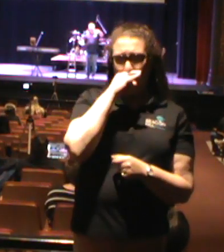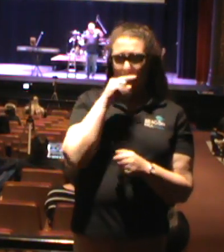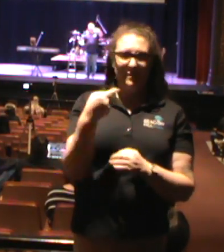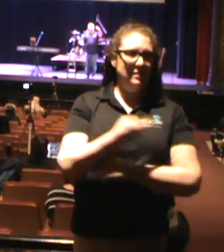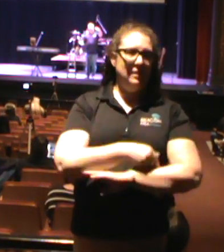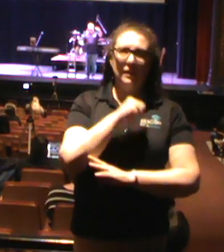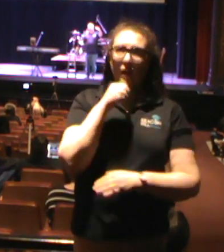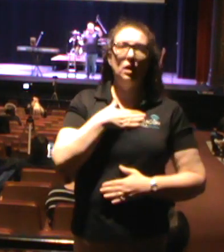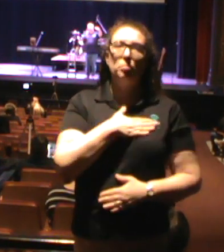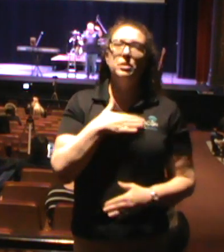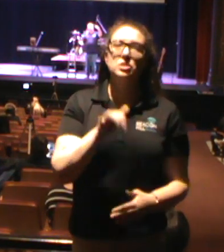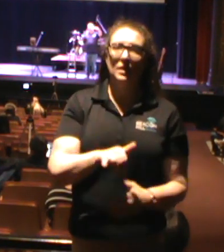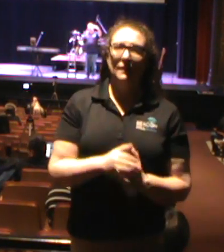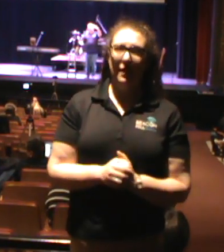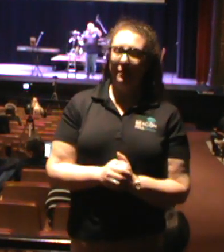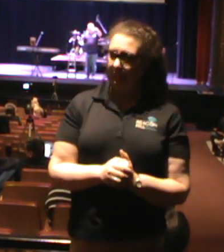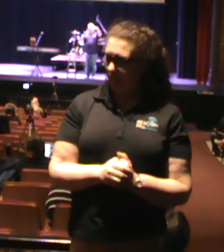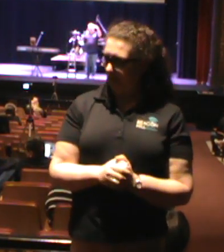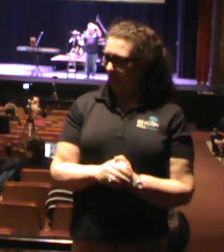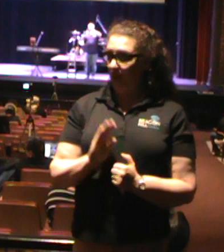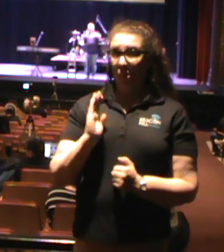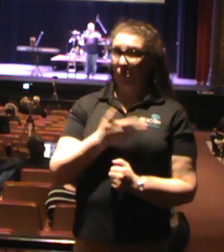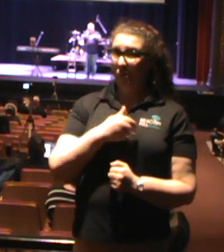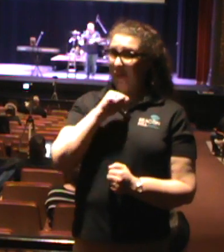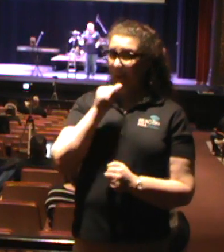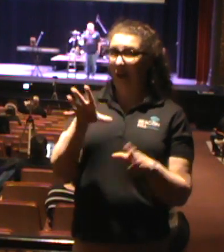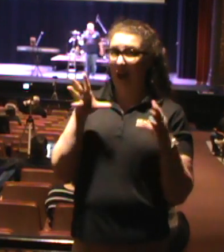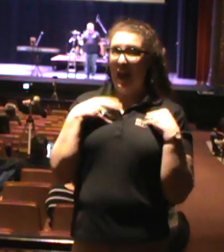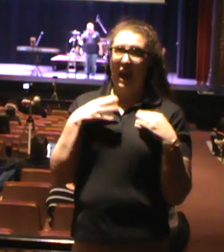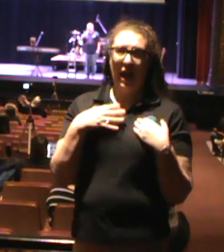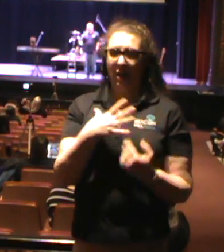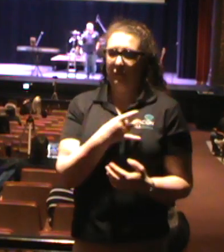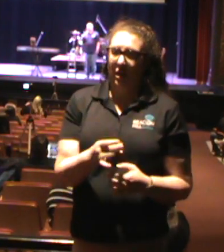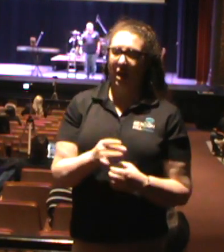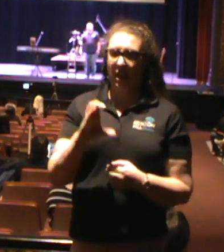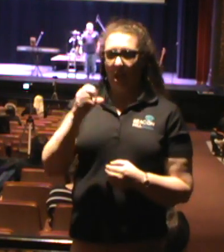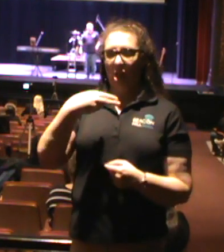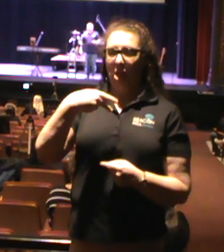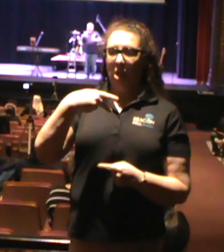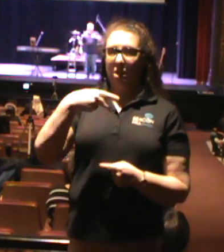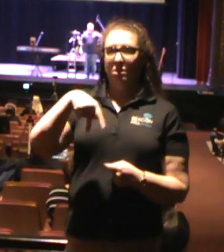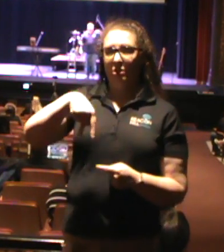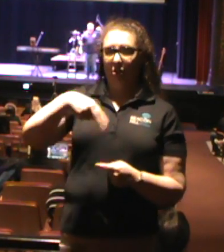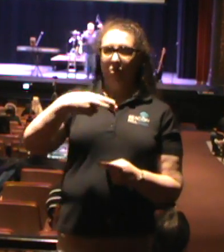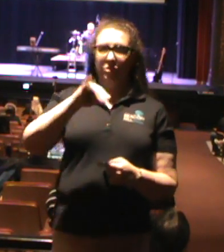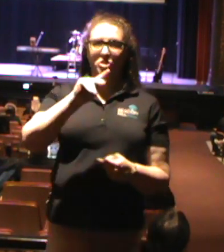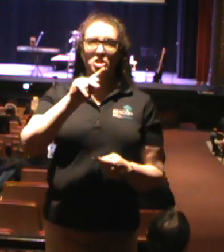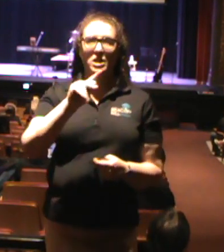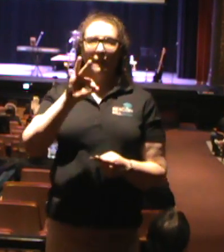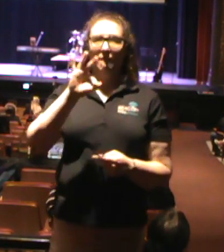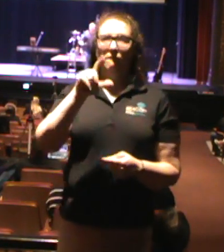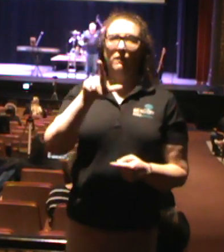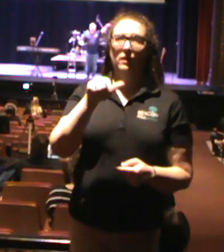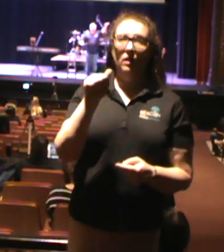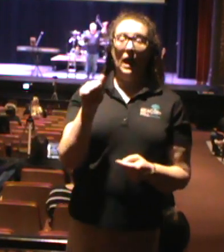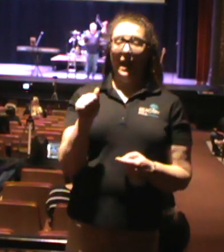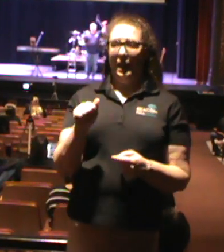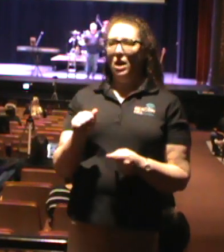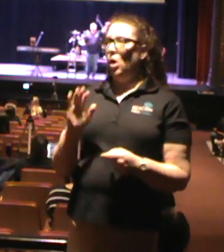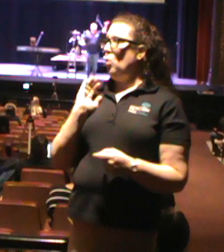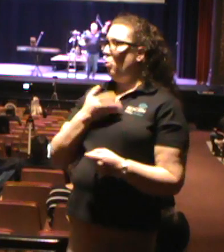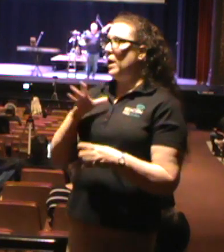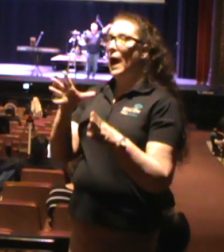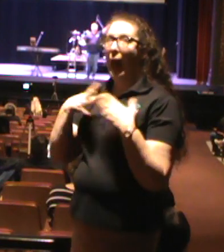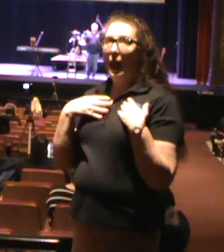appreciate it. We didn't have that, like, Jesus Chicken indoor playground that Chick-fil-A got. We had to play outdoors. They had